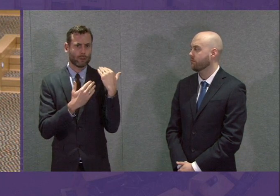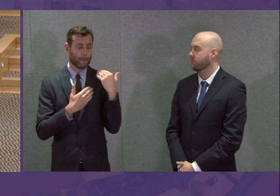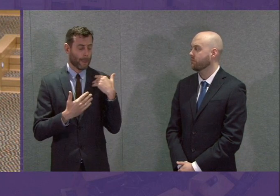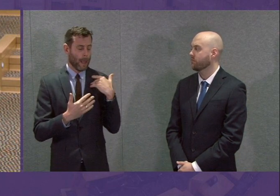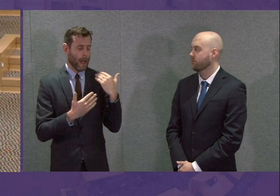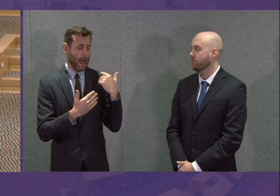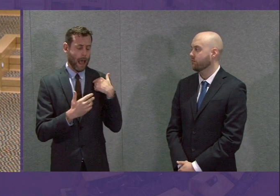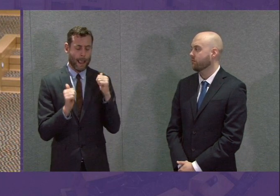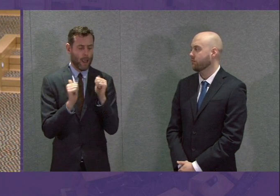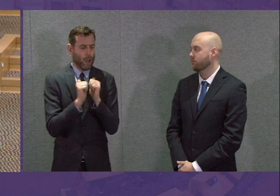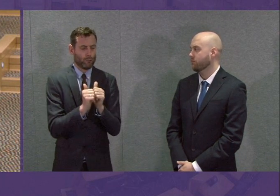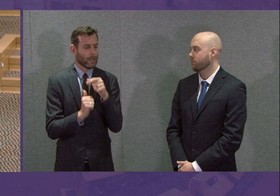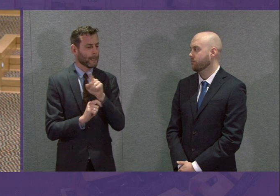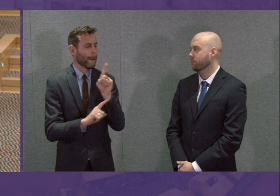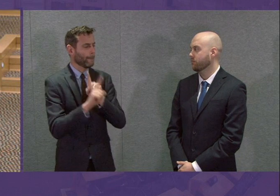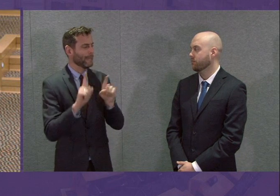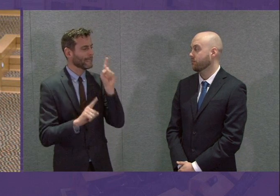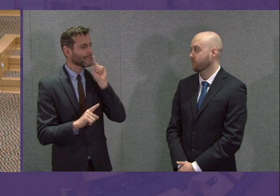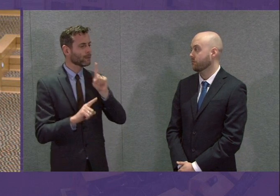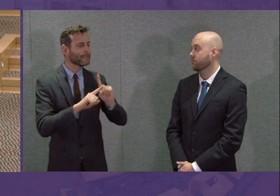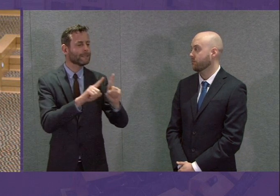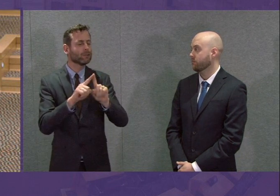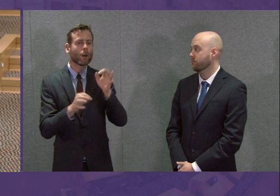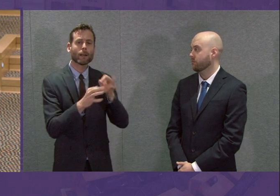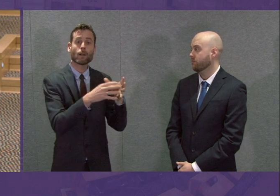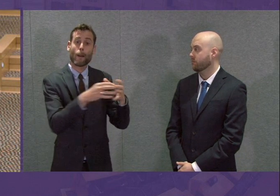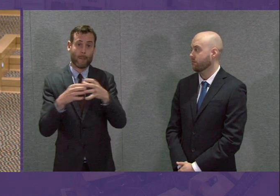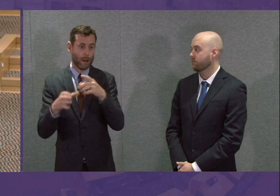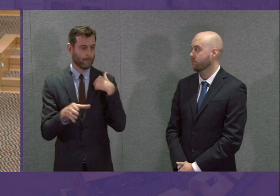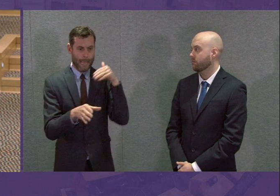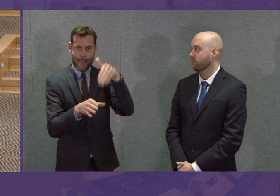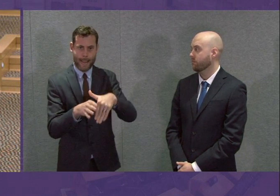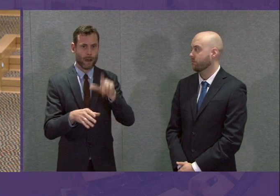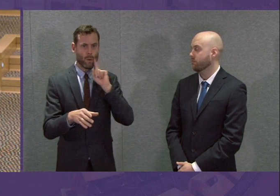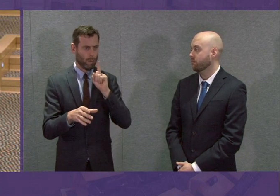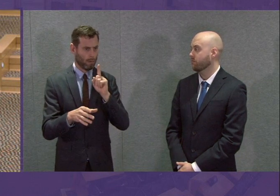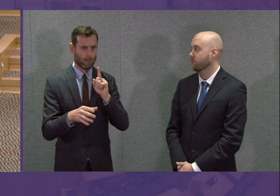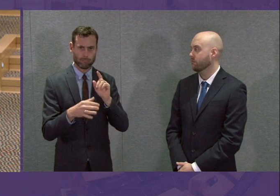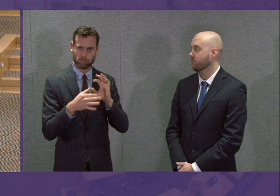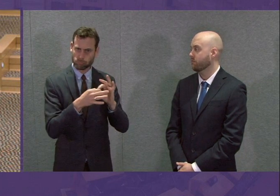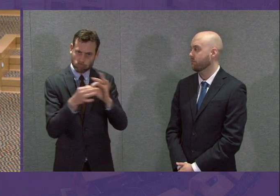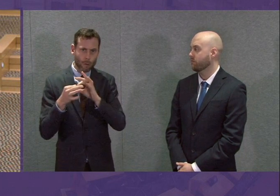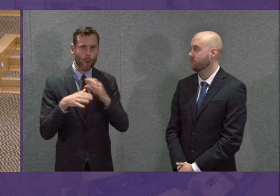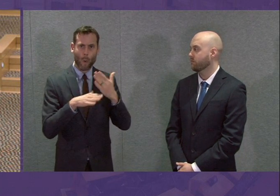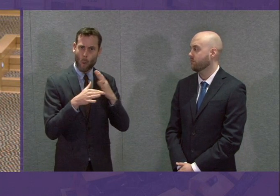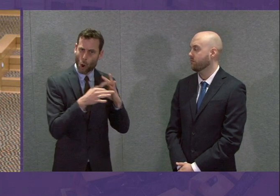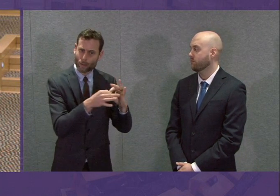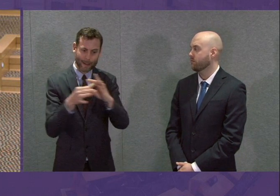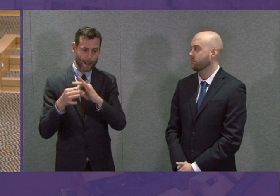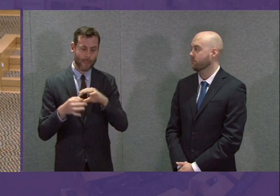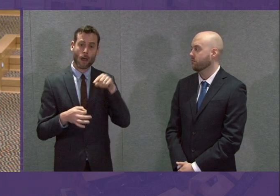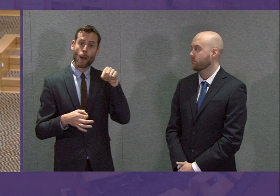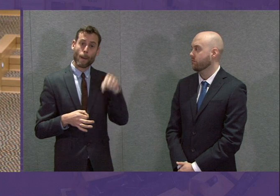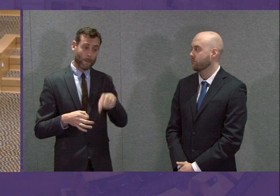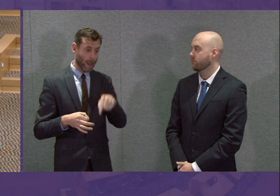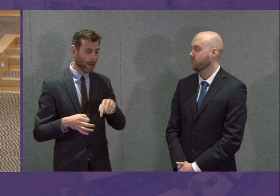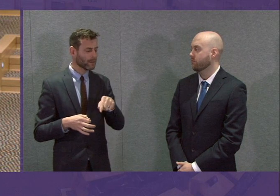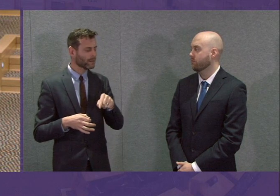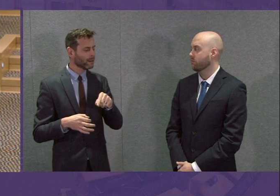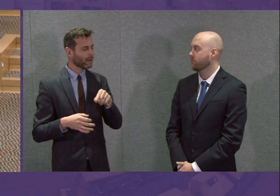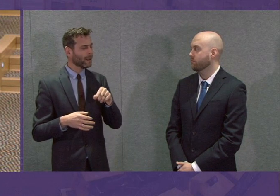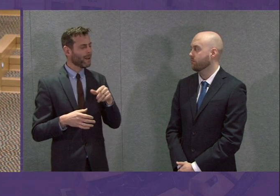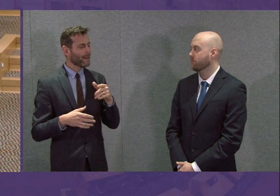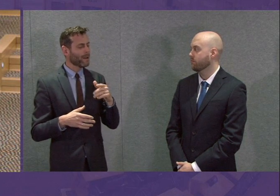meeting with party leaders yesterday, which I am keen to continue. We all want to work together, but part of that working together is us being very clear